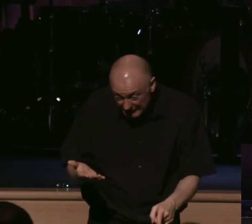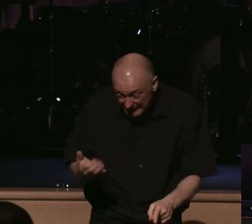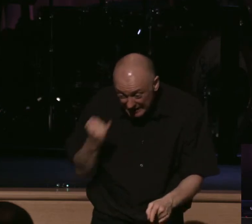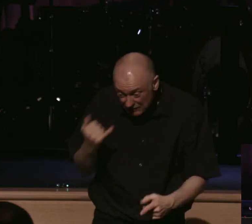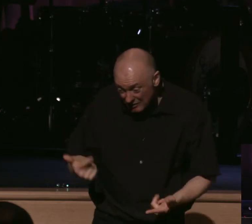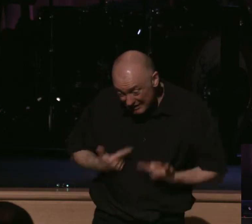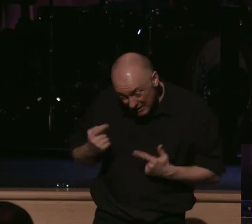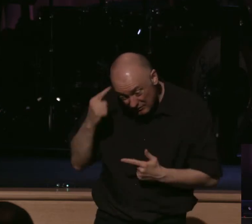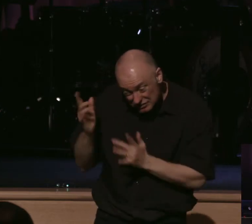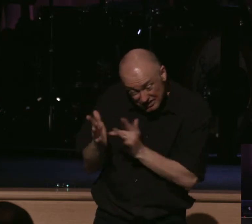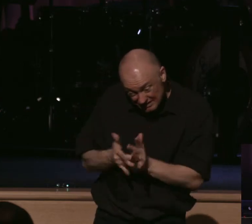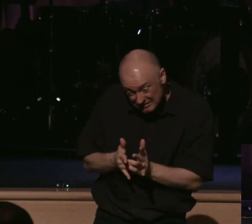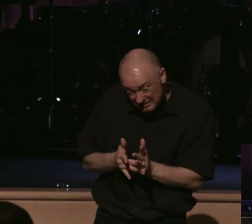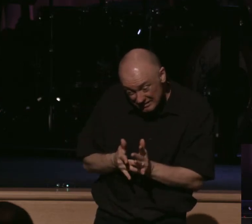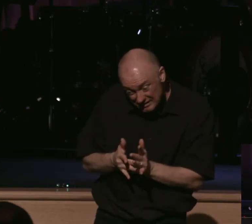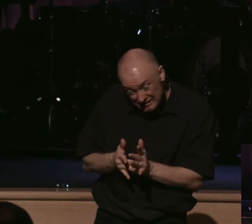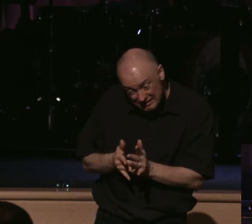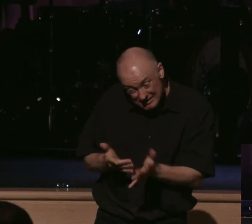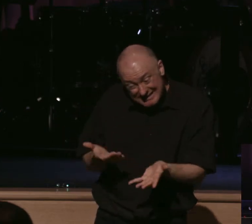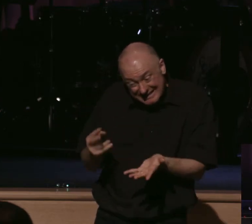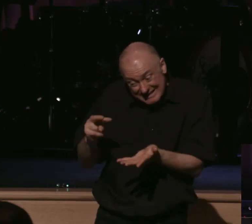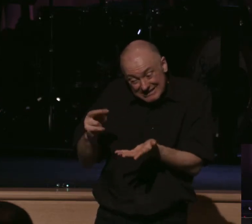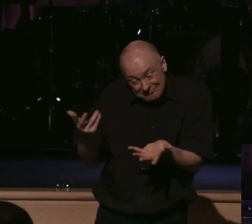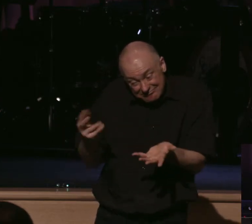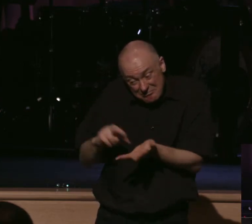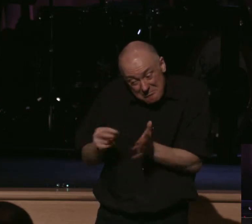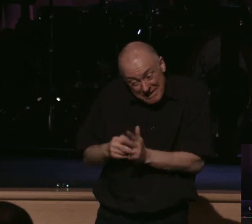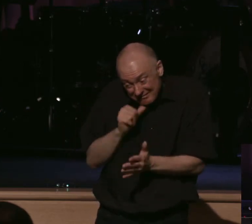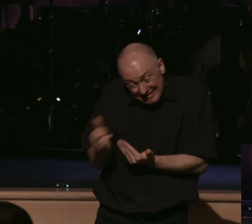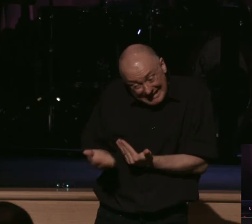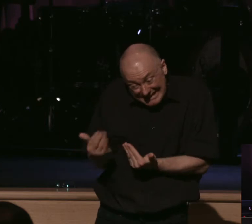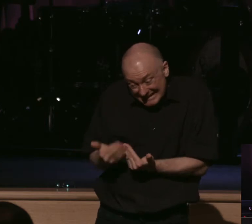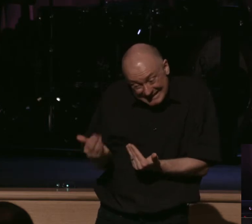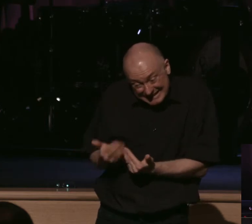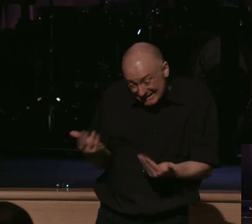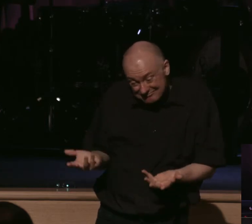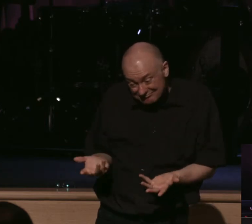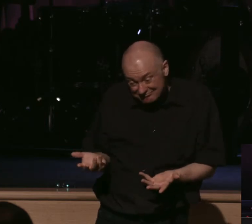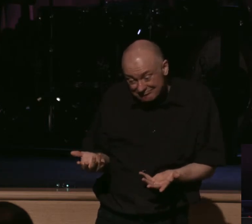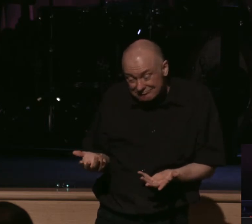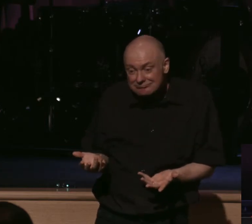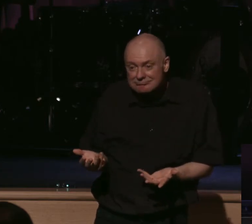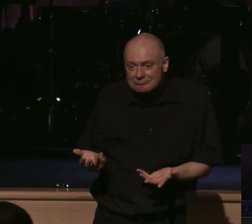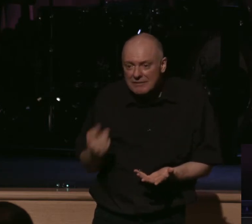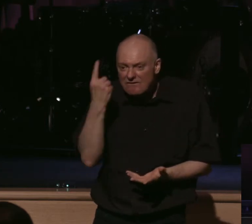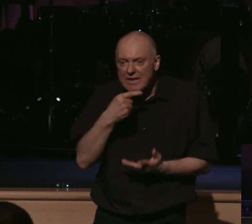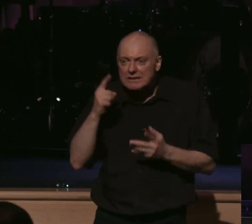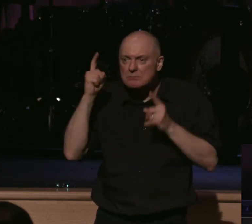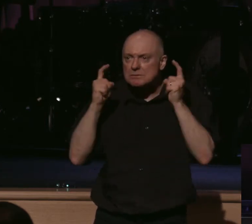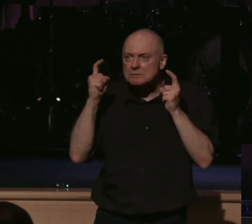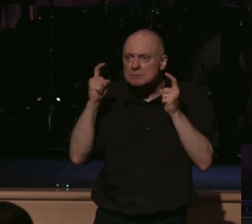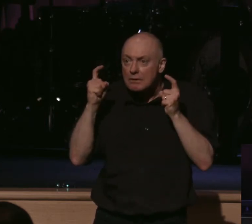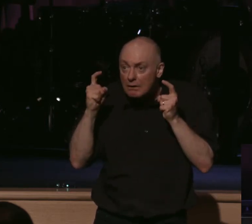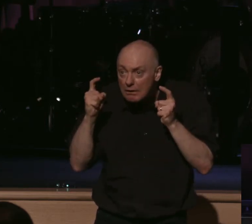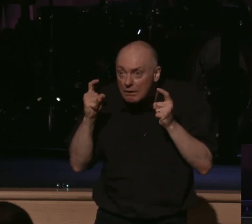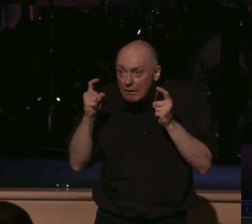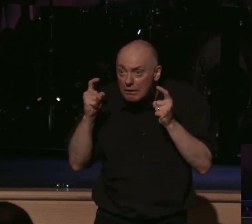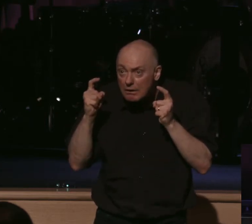got to know it's not going to mean, I tell you, his face changes when I say that to him. Like he knows enough that